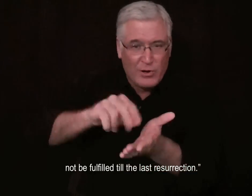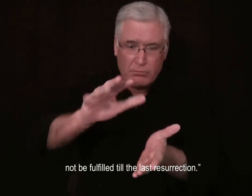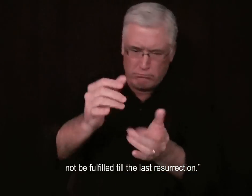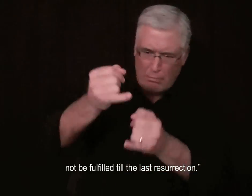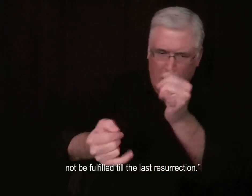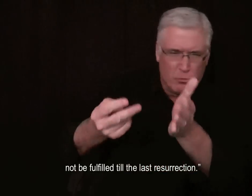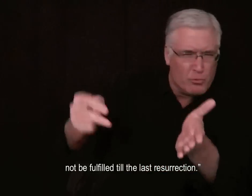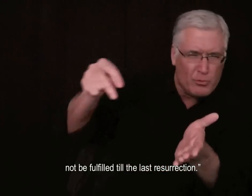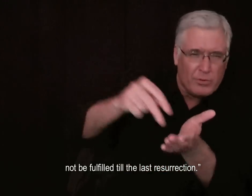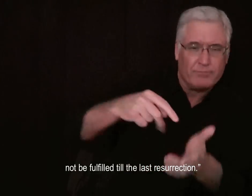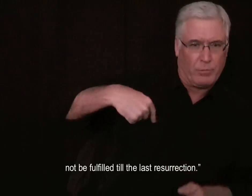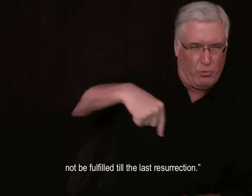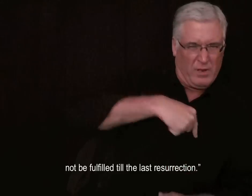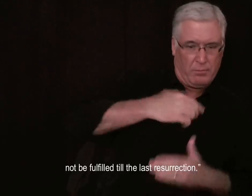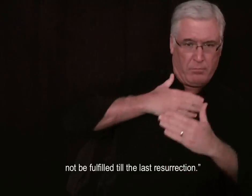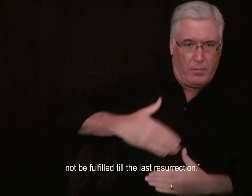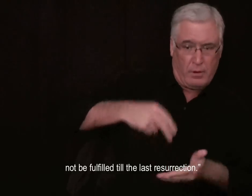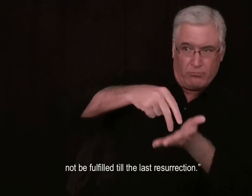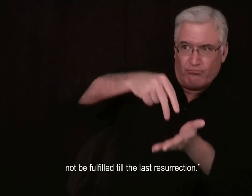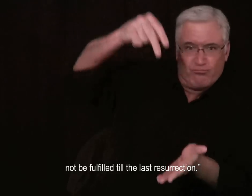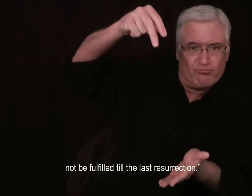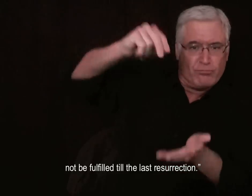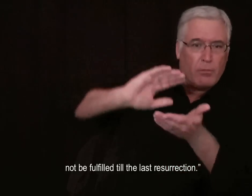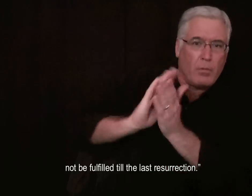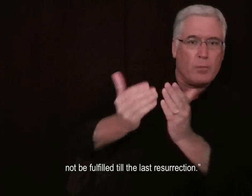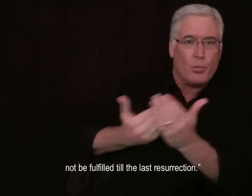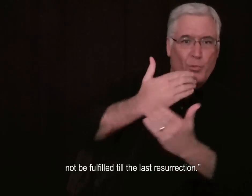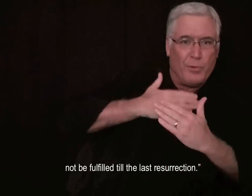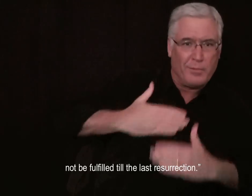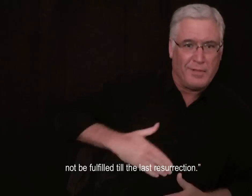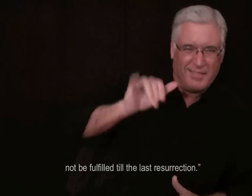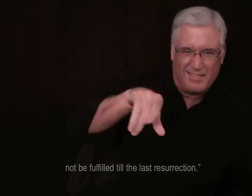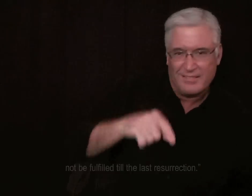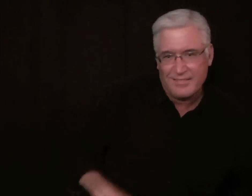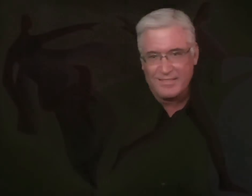not be fulfilled until the last resurrection. That's our bodily resurrection.